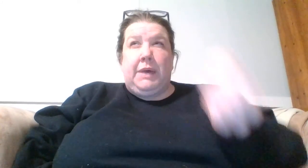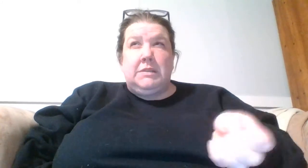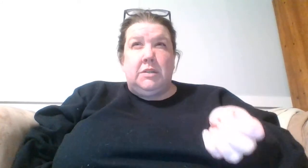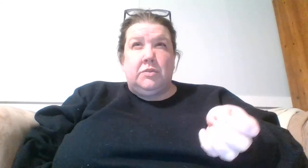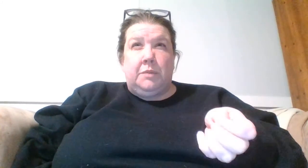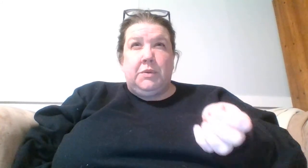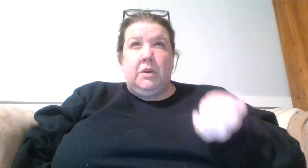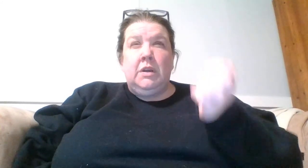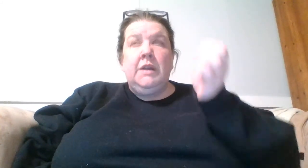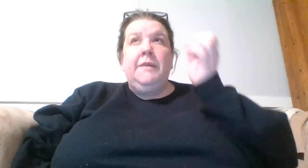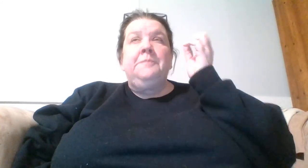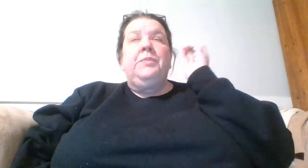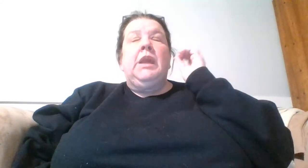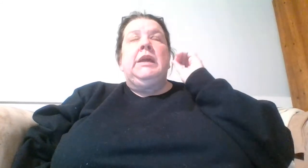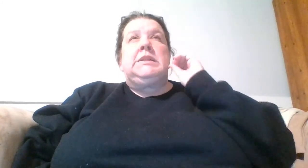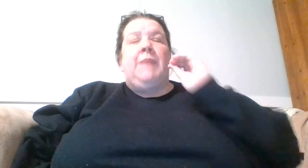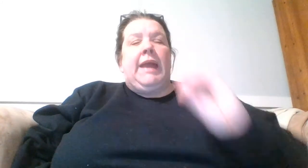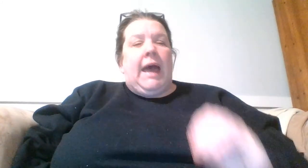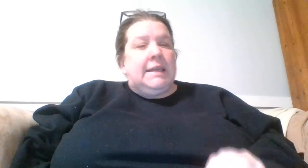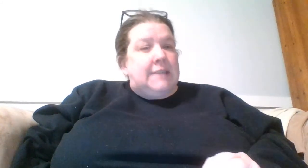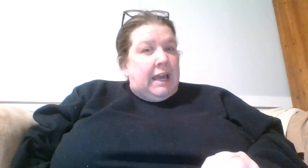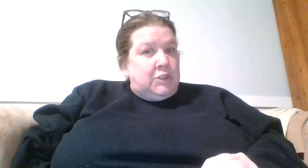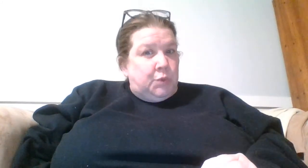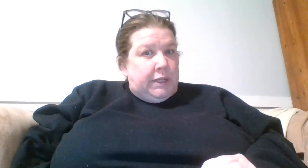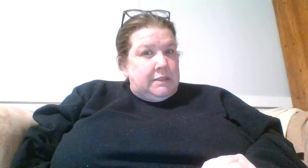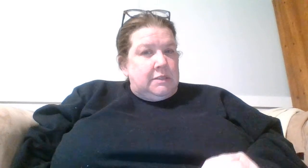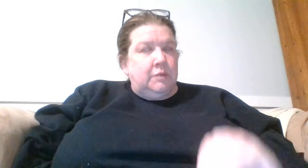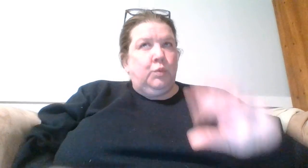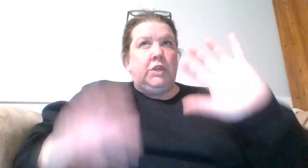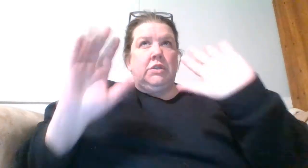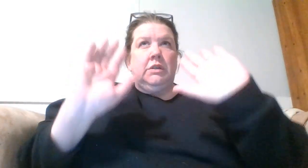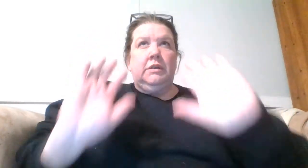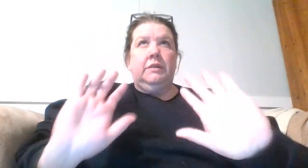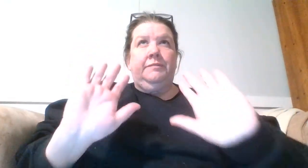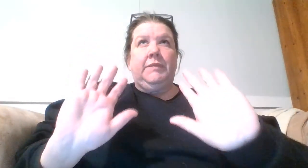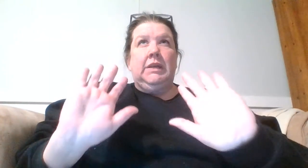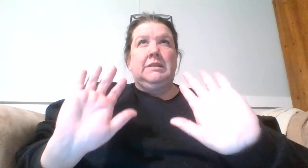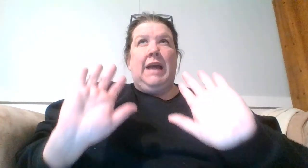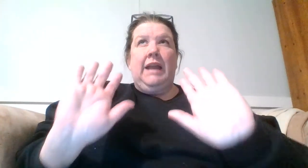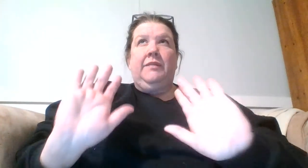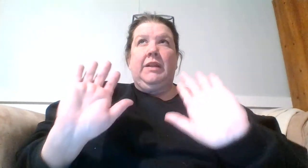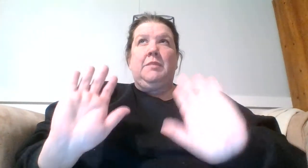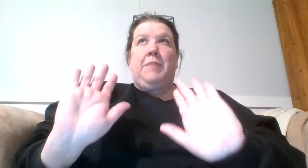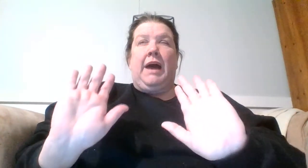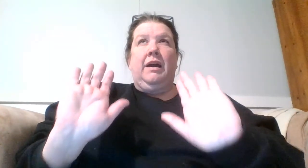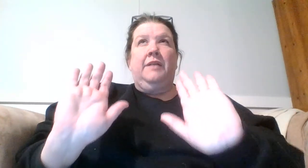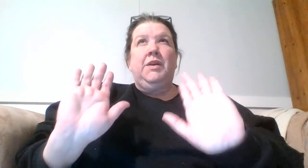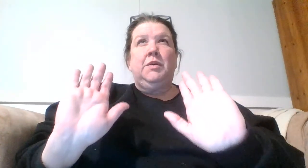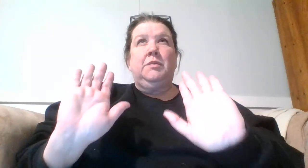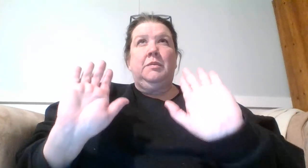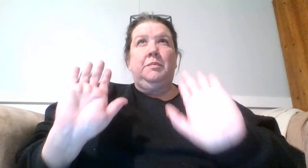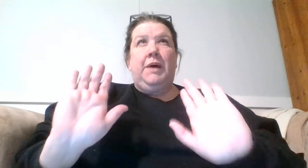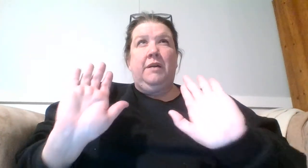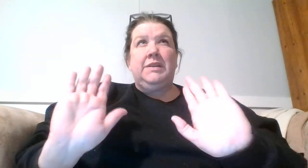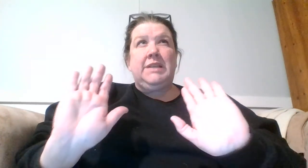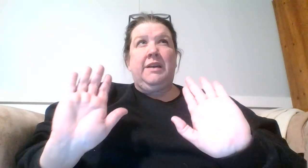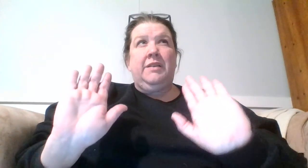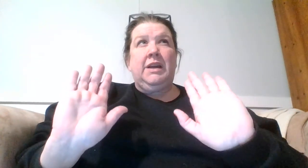best descriptor. It's my SI joints, which is kind of like the back of your pelvis area,